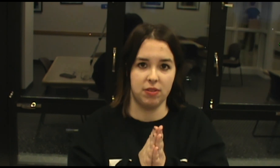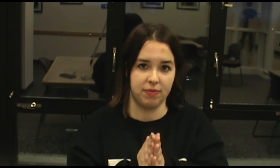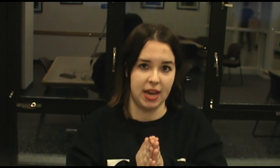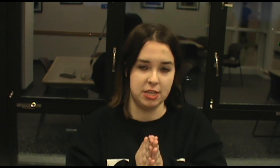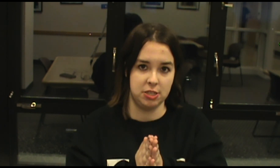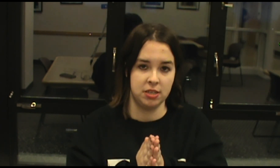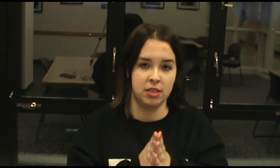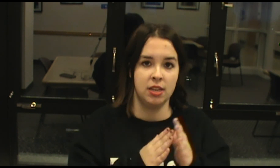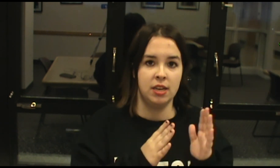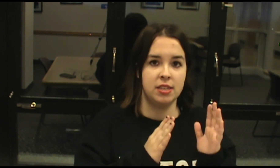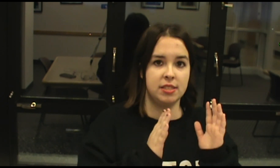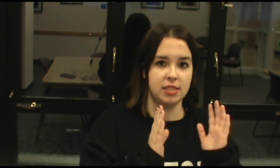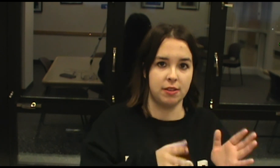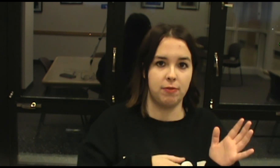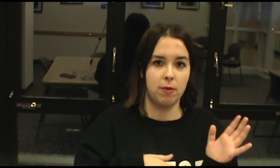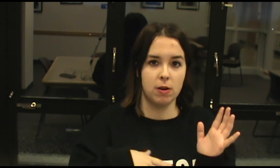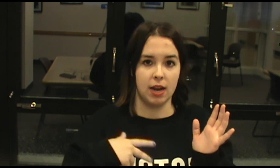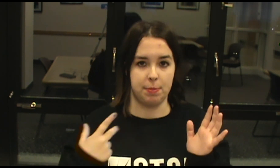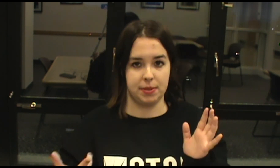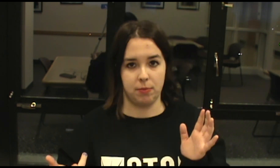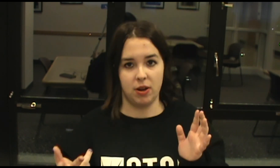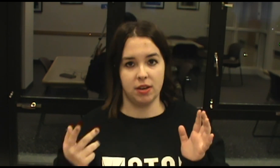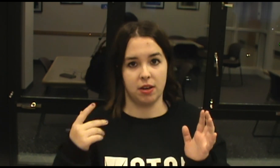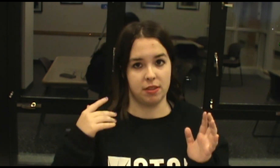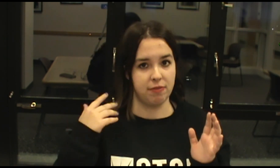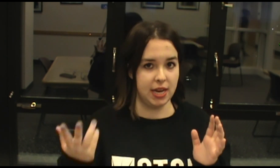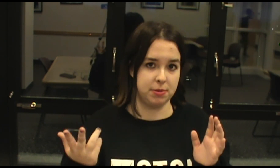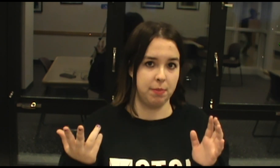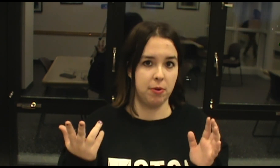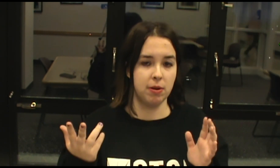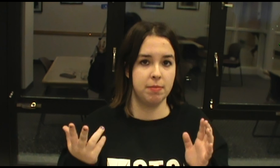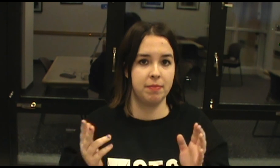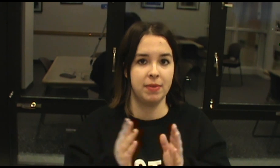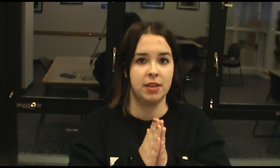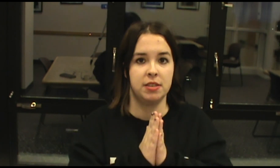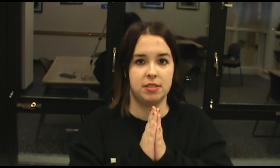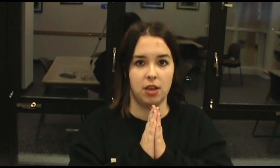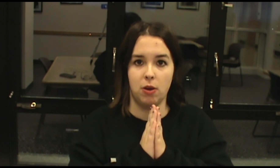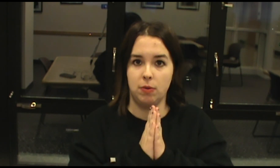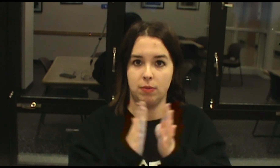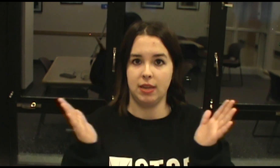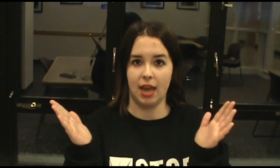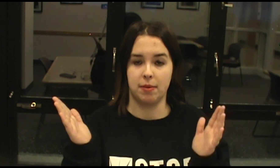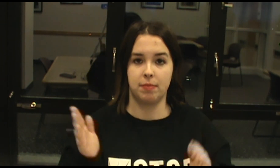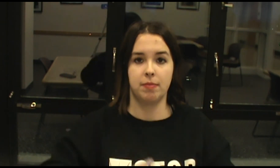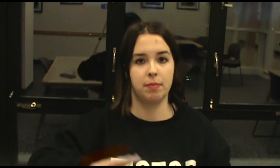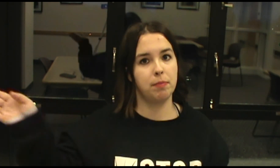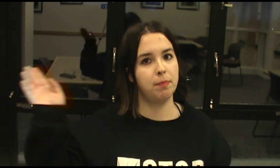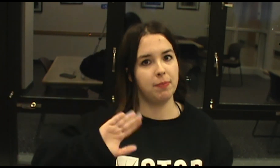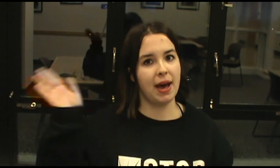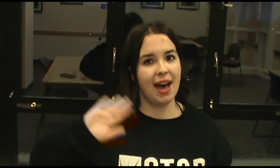of The Flash. Season 4 episode 1 called The Flash Reborn. So yeah. Bye!